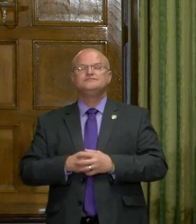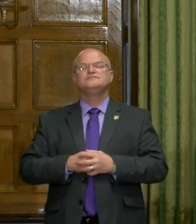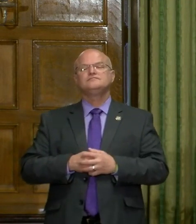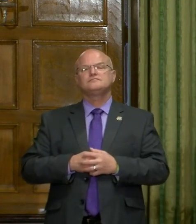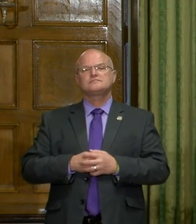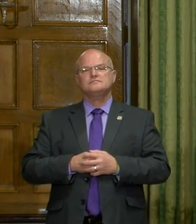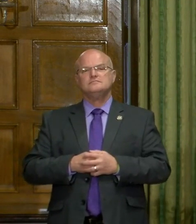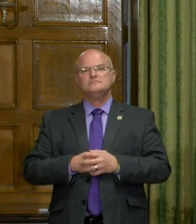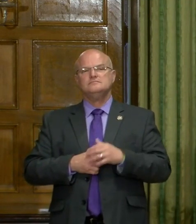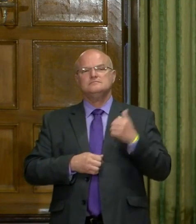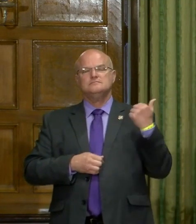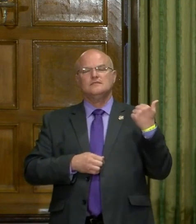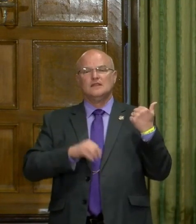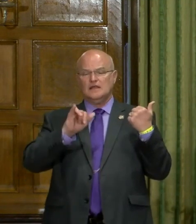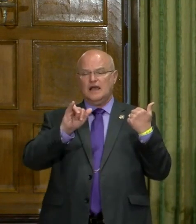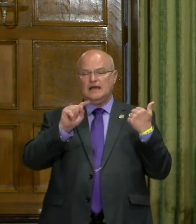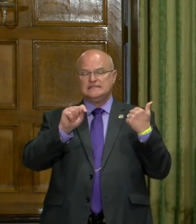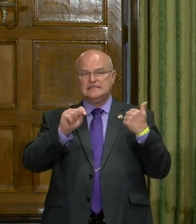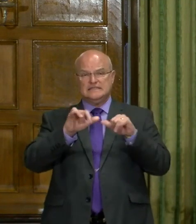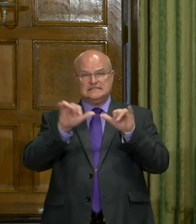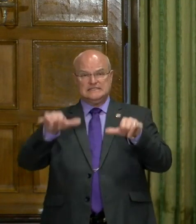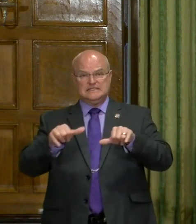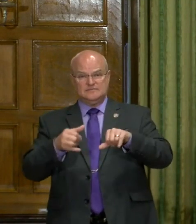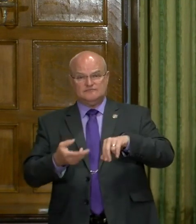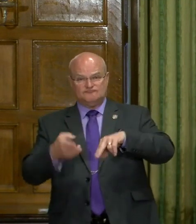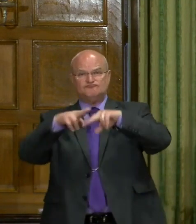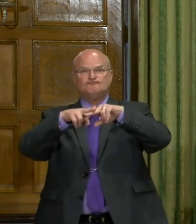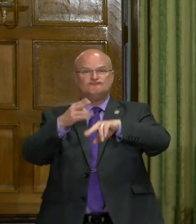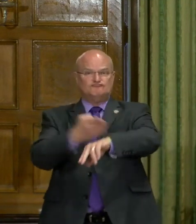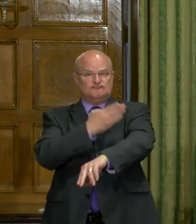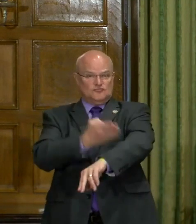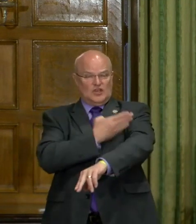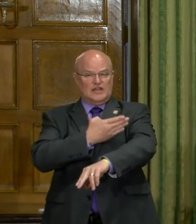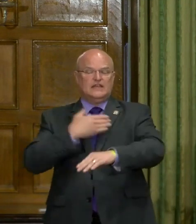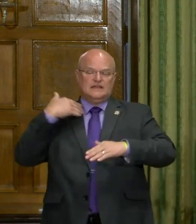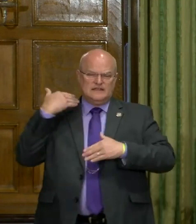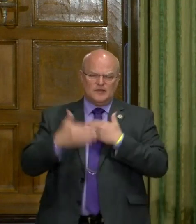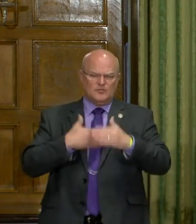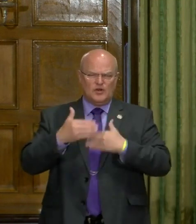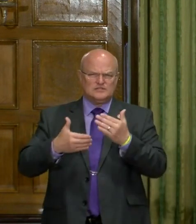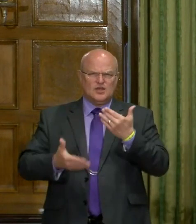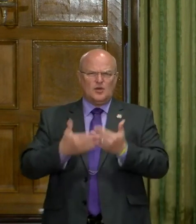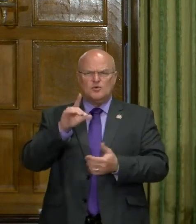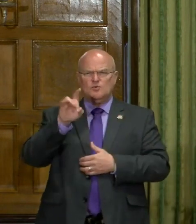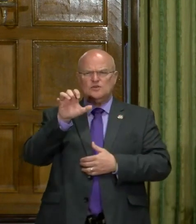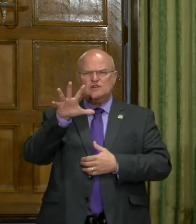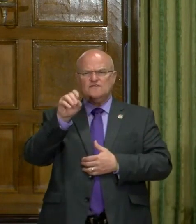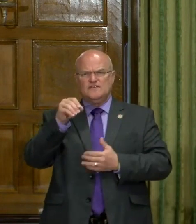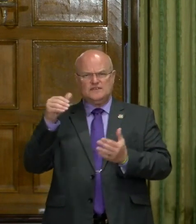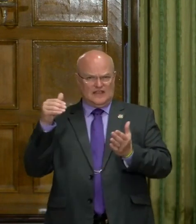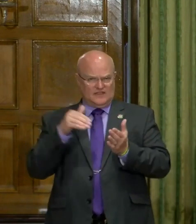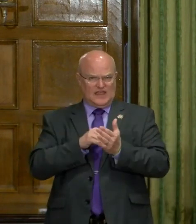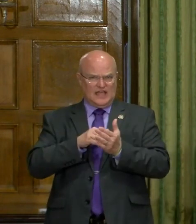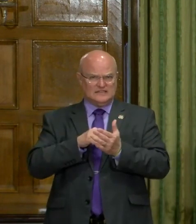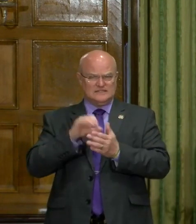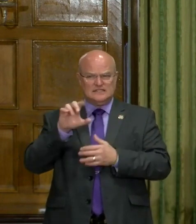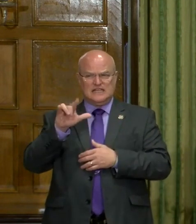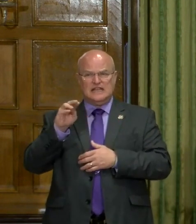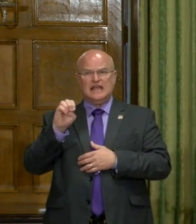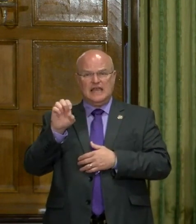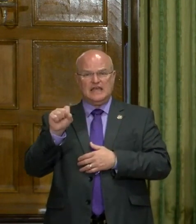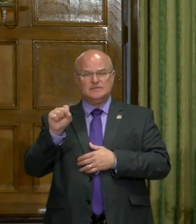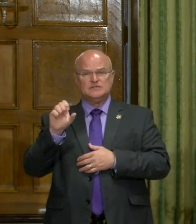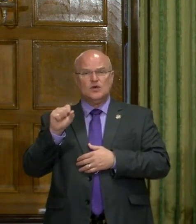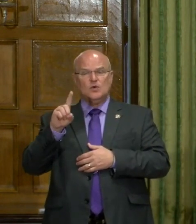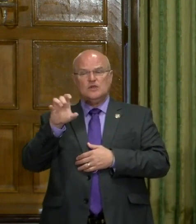Uh, the IT system has been upgraded. Uh, they've processed, uh, close to 150,000 claims, and